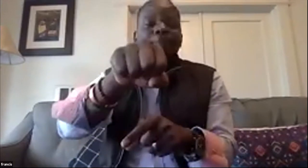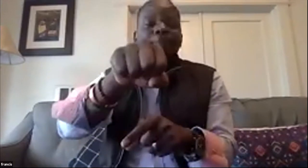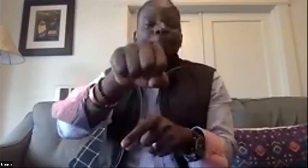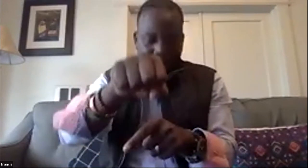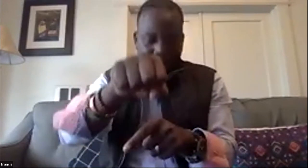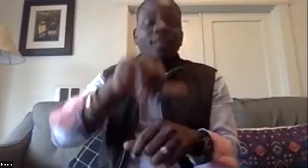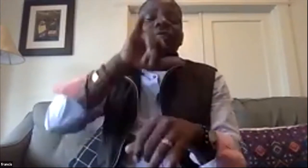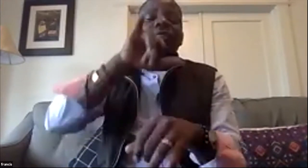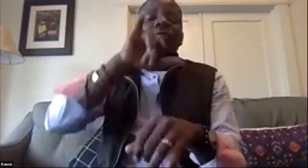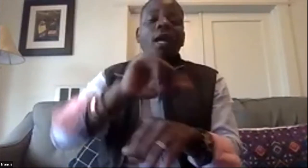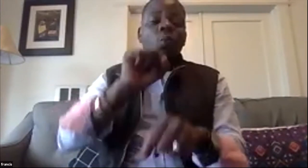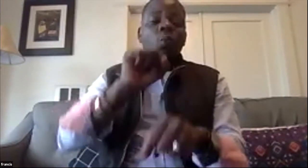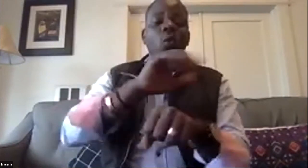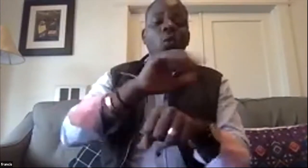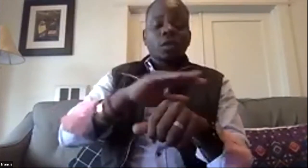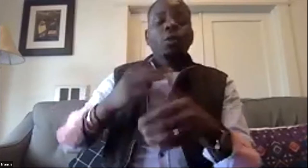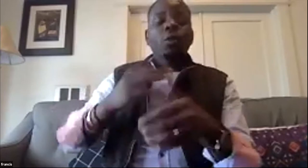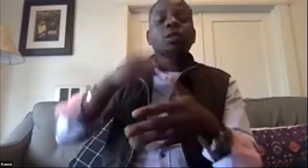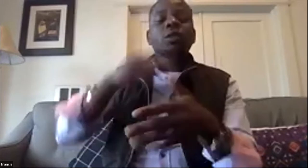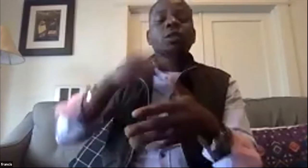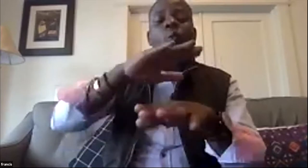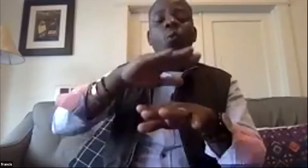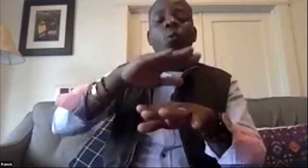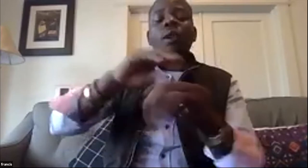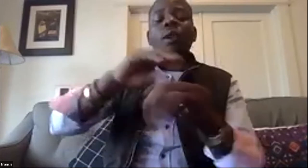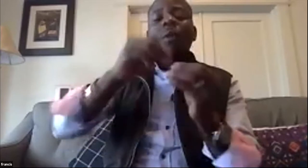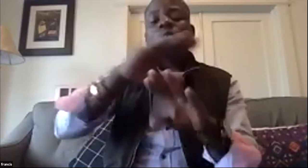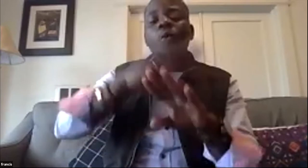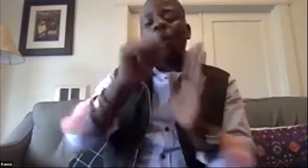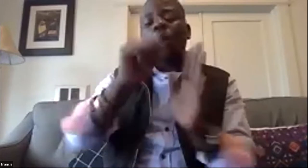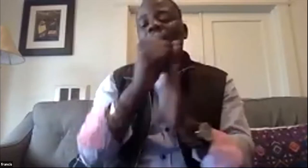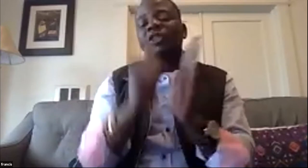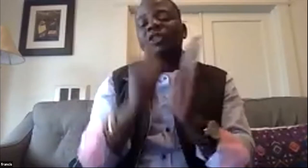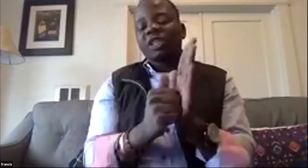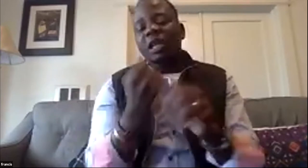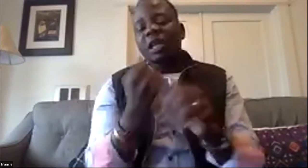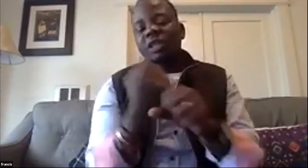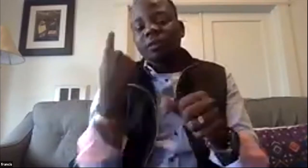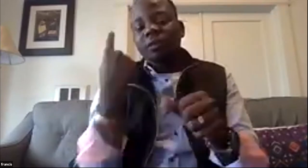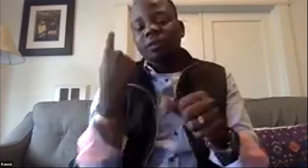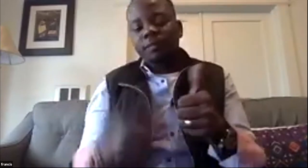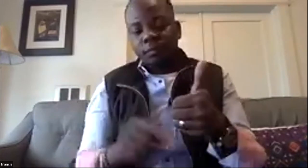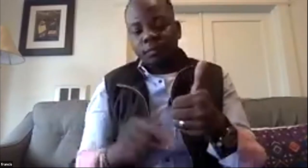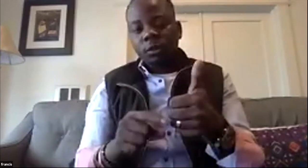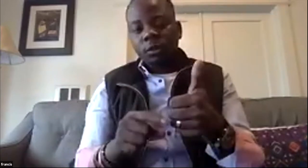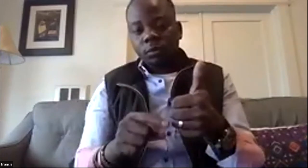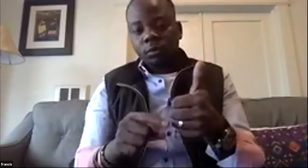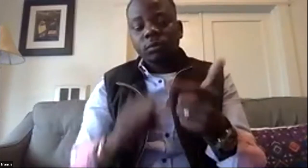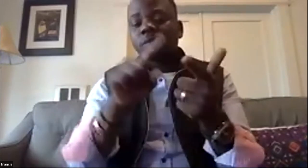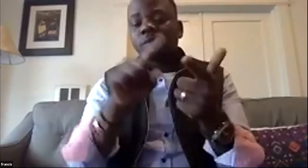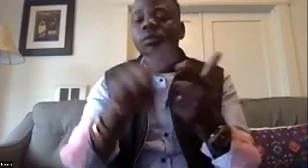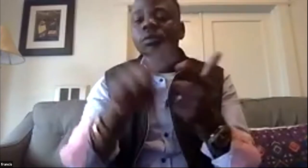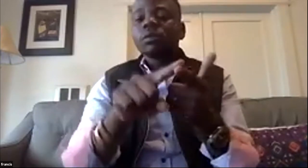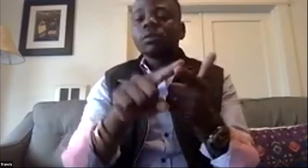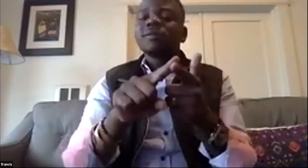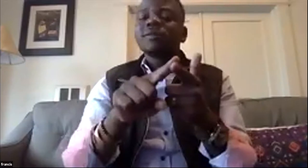trying to adapt the more sophisticated deaf education curriculum we have in america to zambia